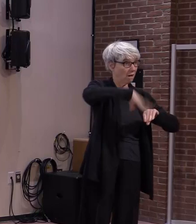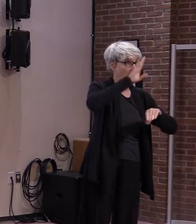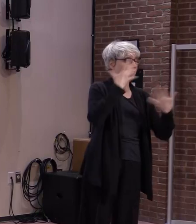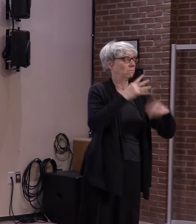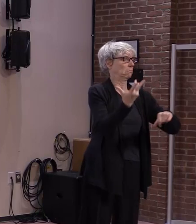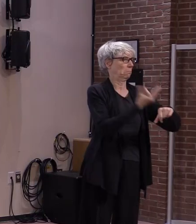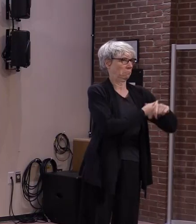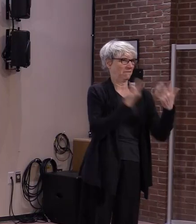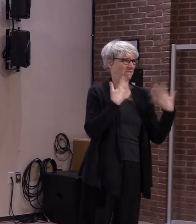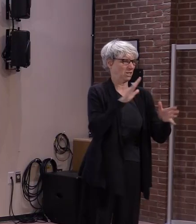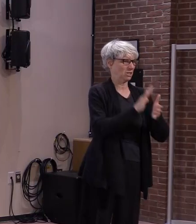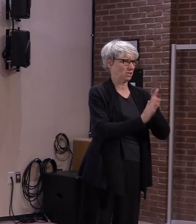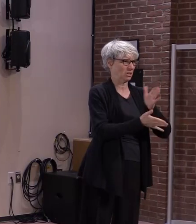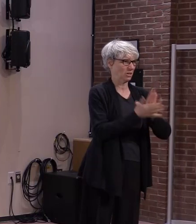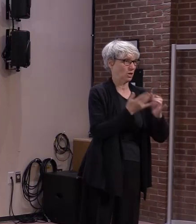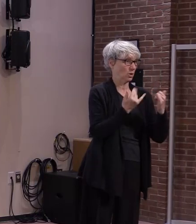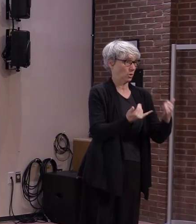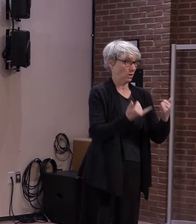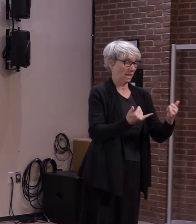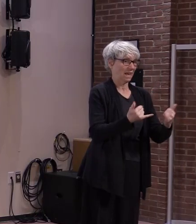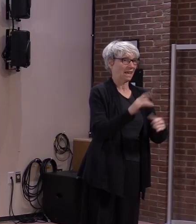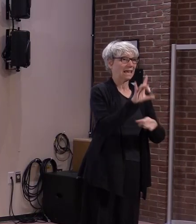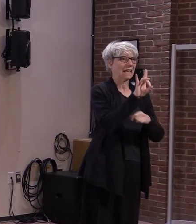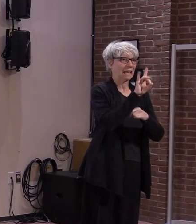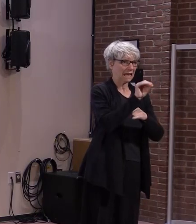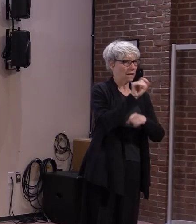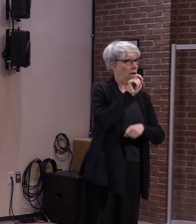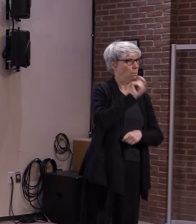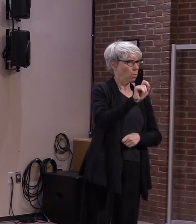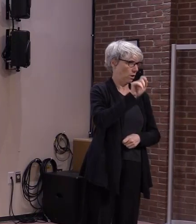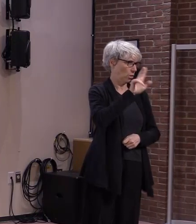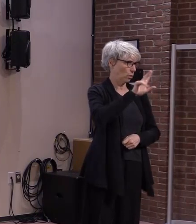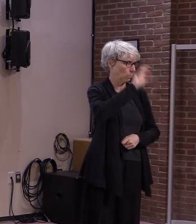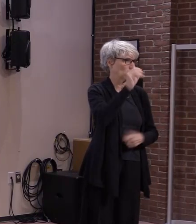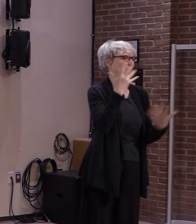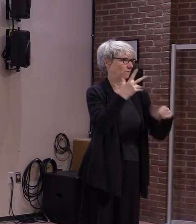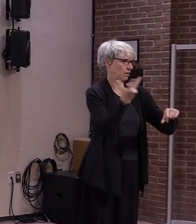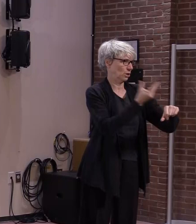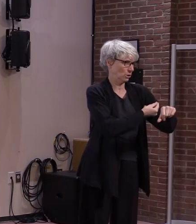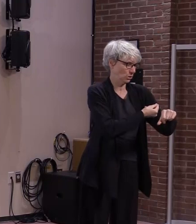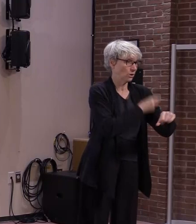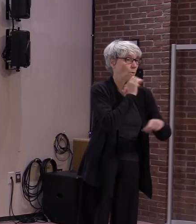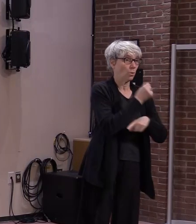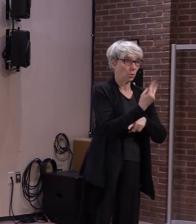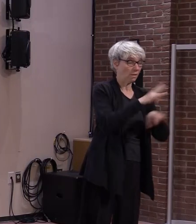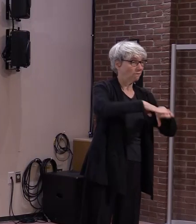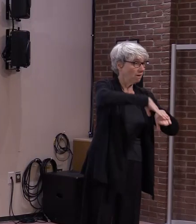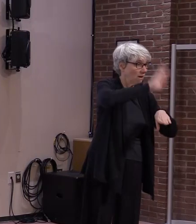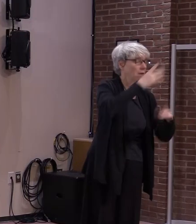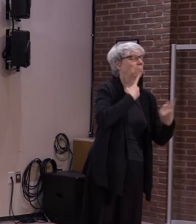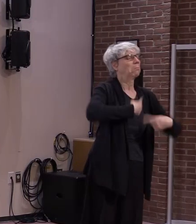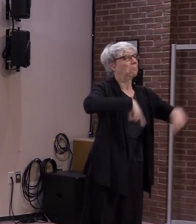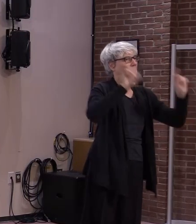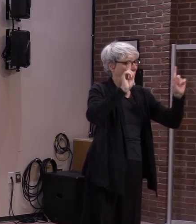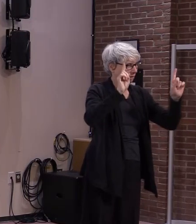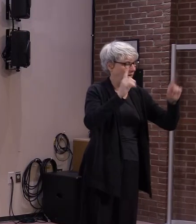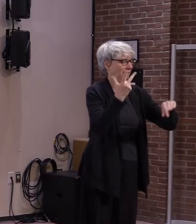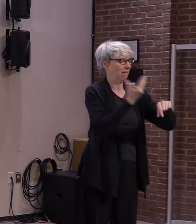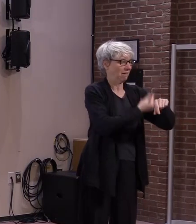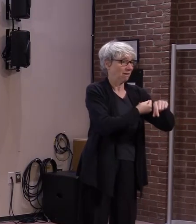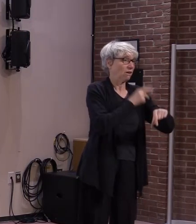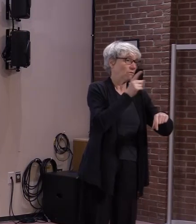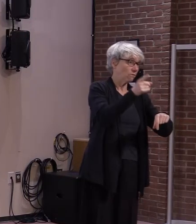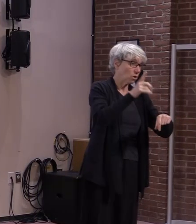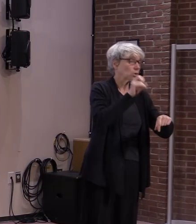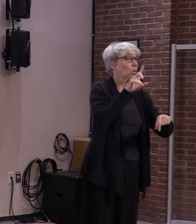morning, that number is 18.3% of eligible Vermonters 12 years old and above have received at least one